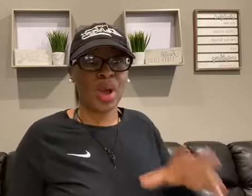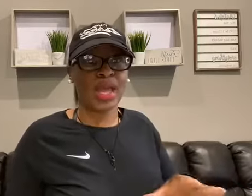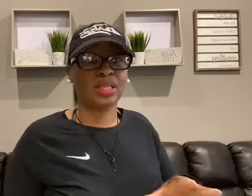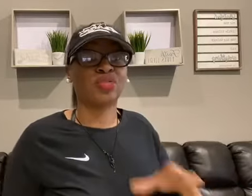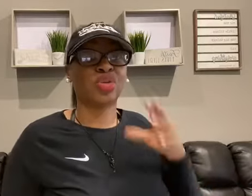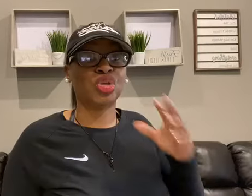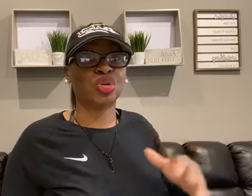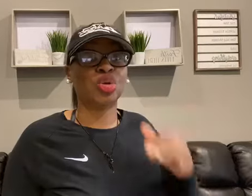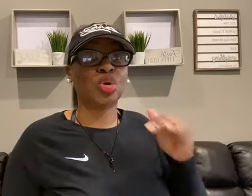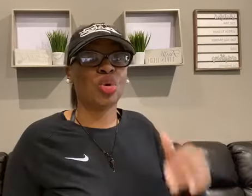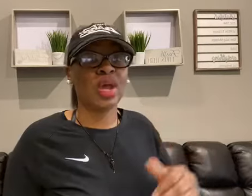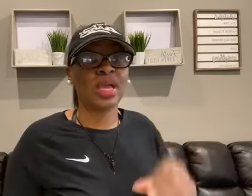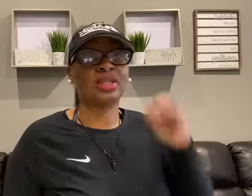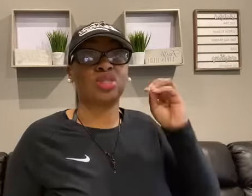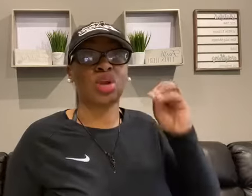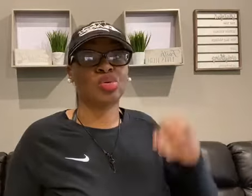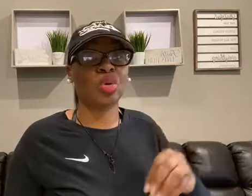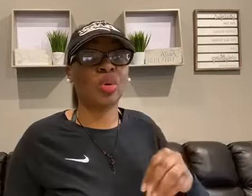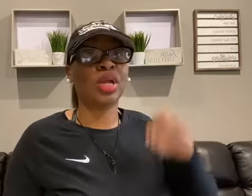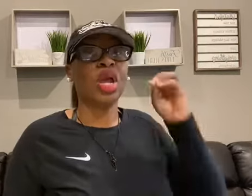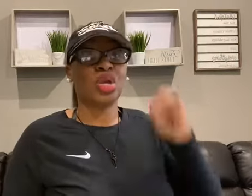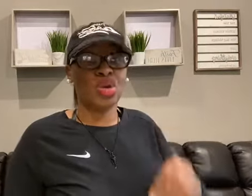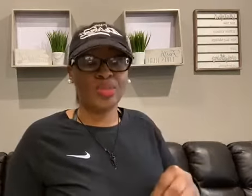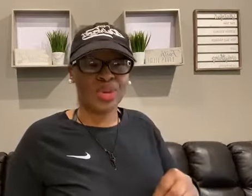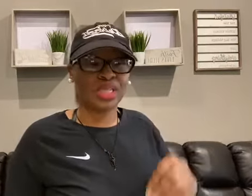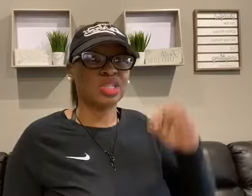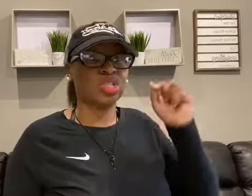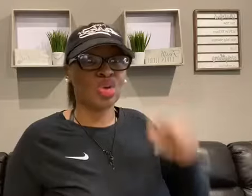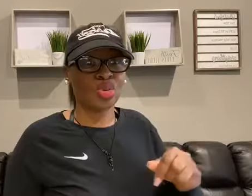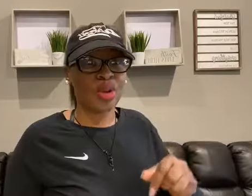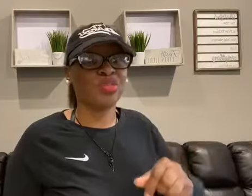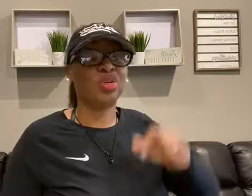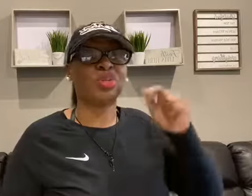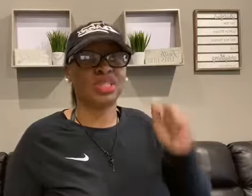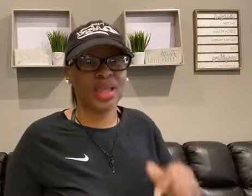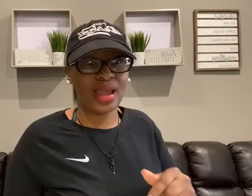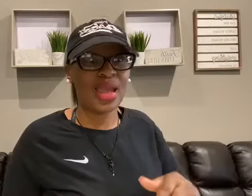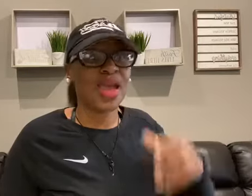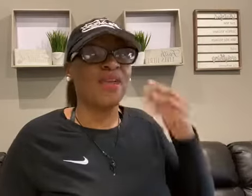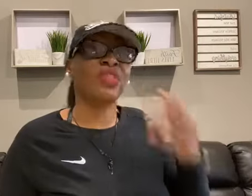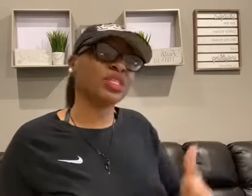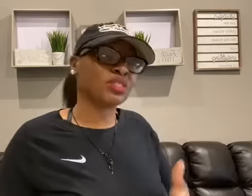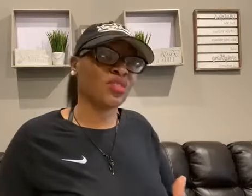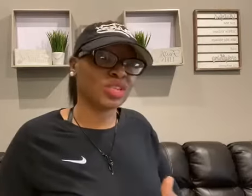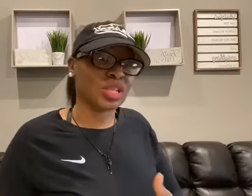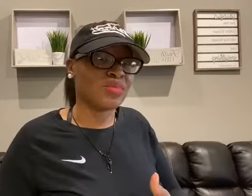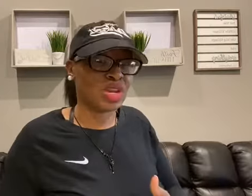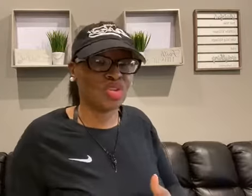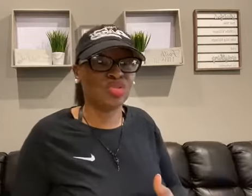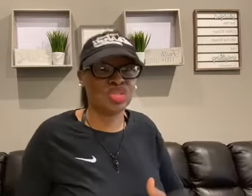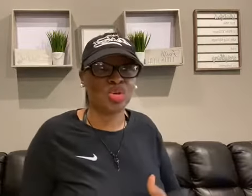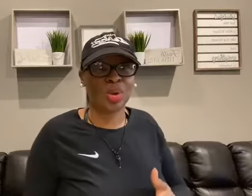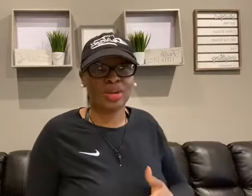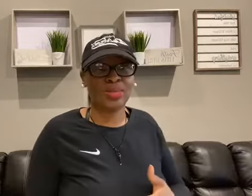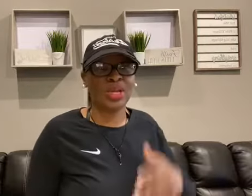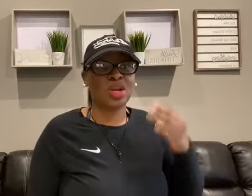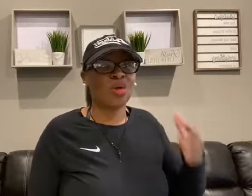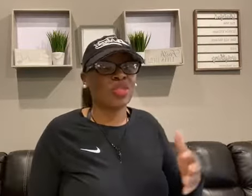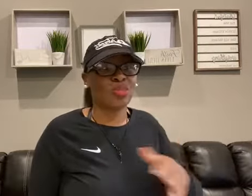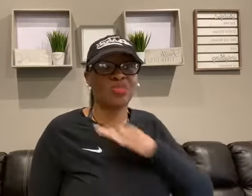ways for you to go ahead and start growing your business, your revenue today. If this is the first time that you've joined me, know that